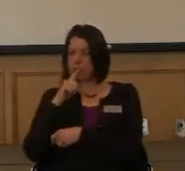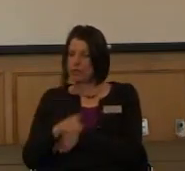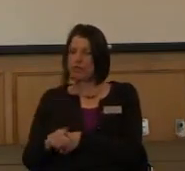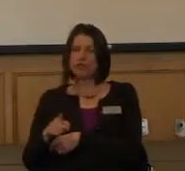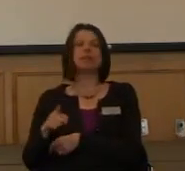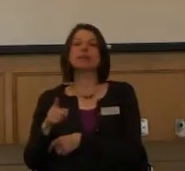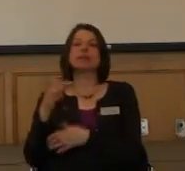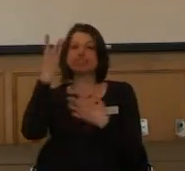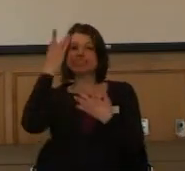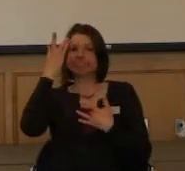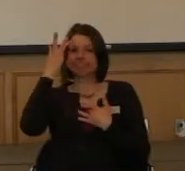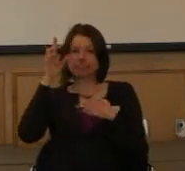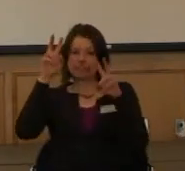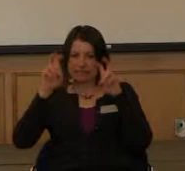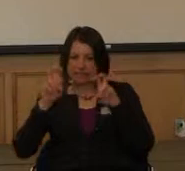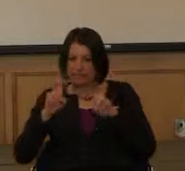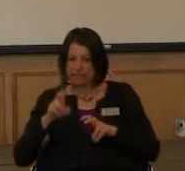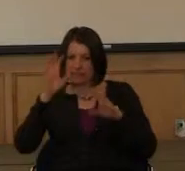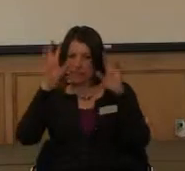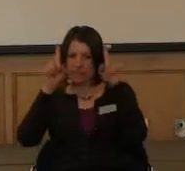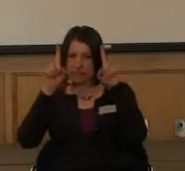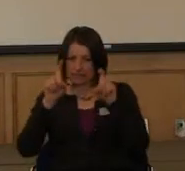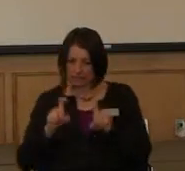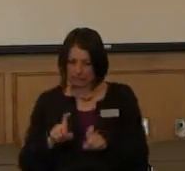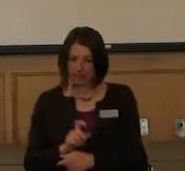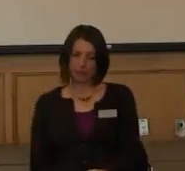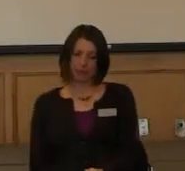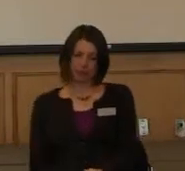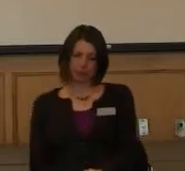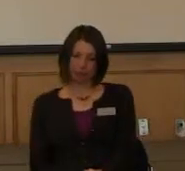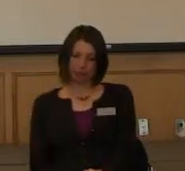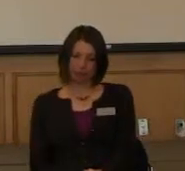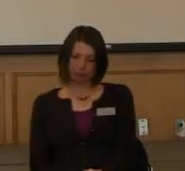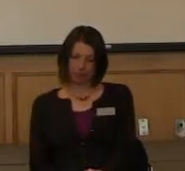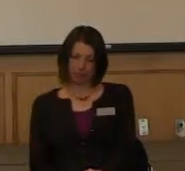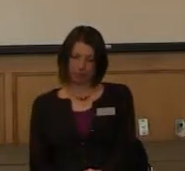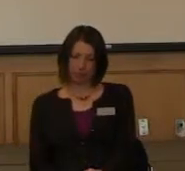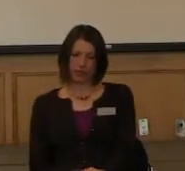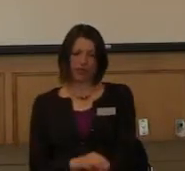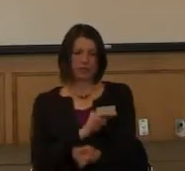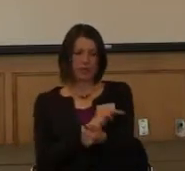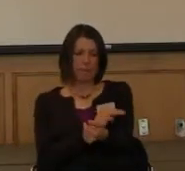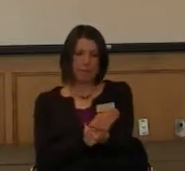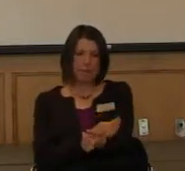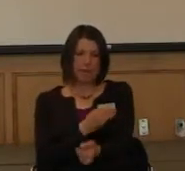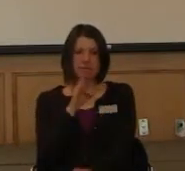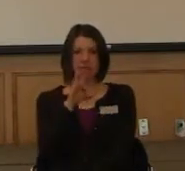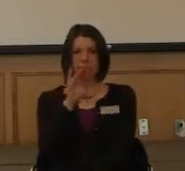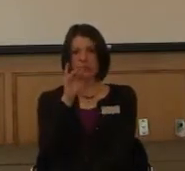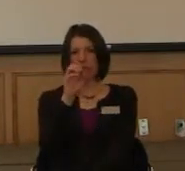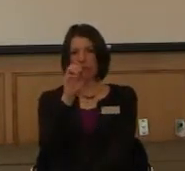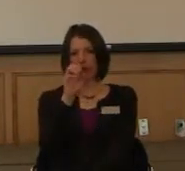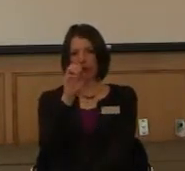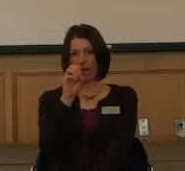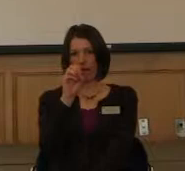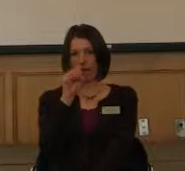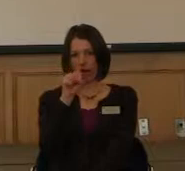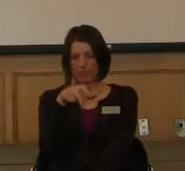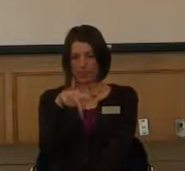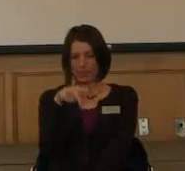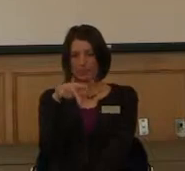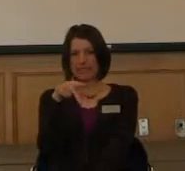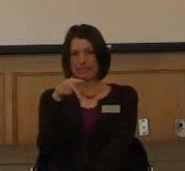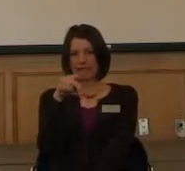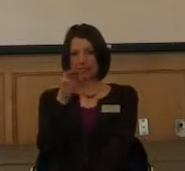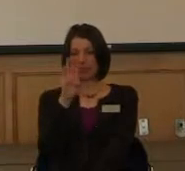In my case, because it was the early 70s, it was the muscle biopsy. I believe there was a spinal tap.